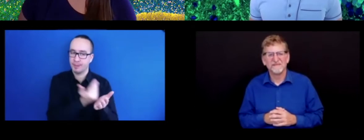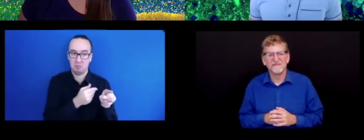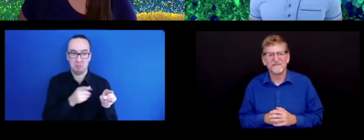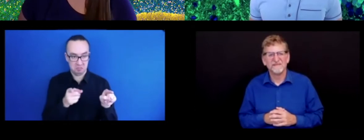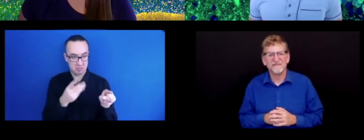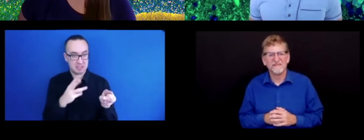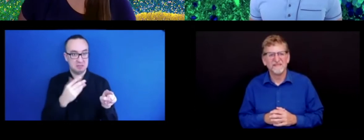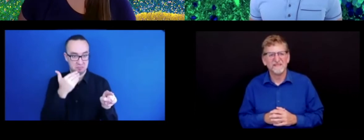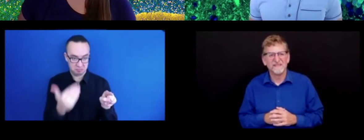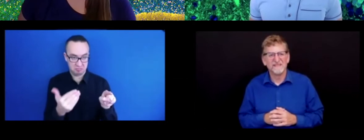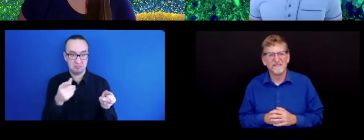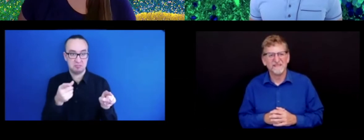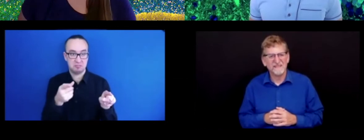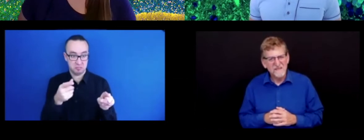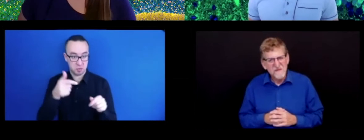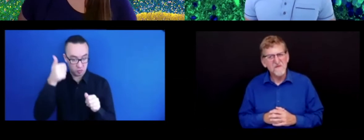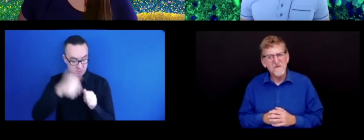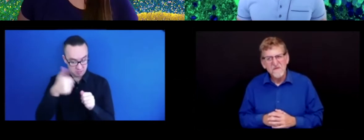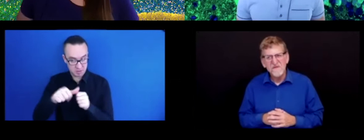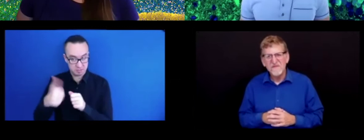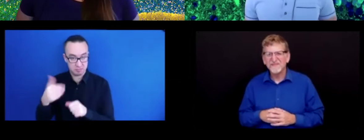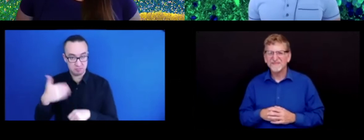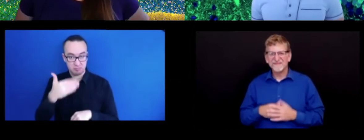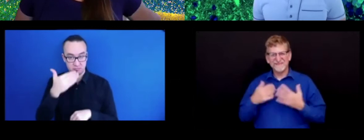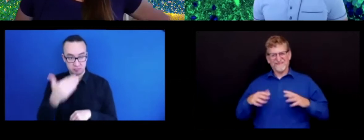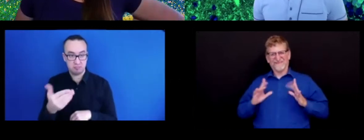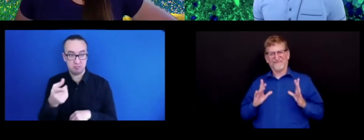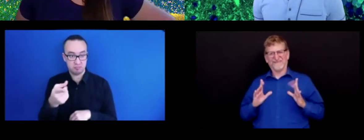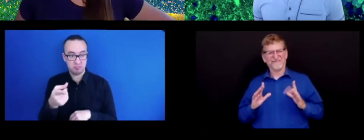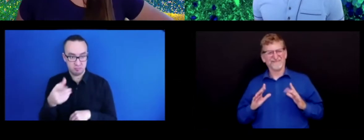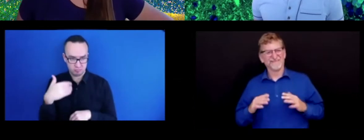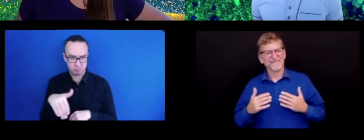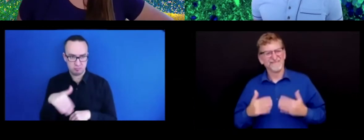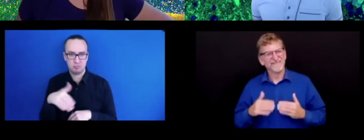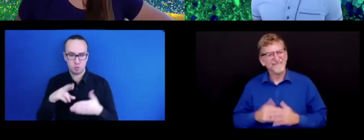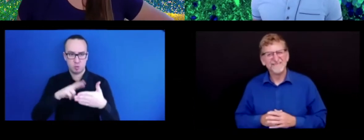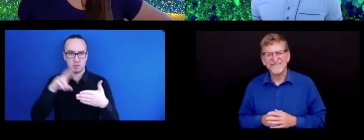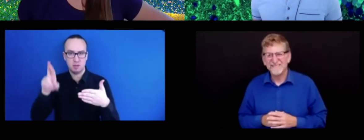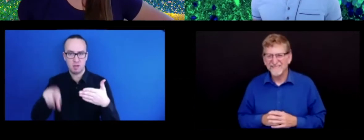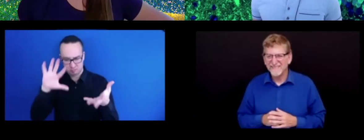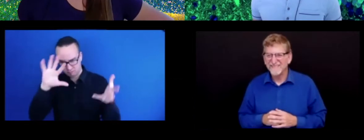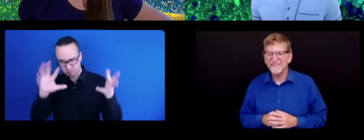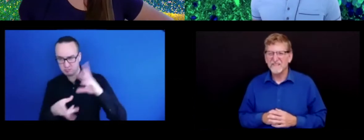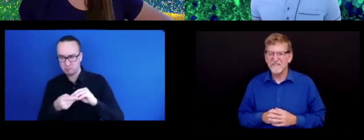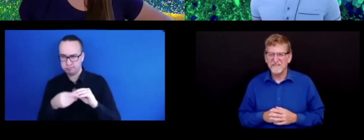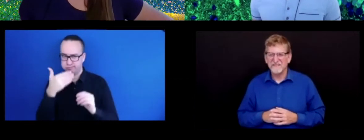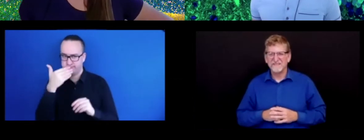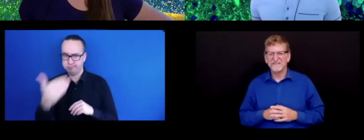correctly did not remember. So that's good. Nice. It's pretty good results actually. It's I'm impressed.